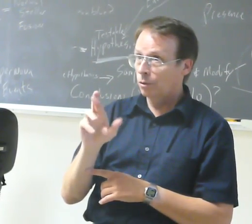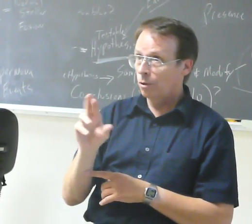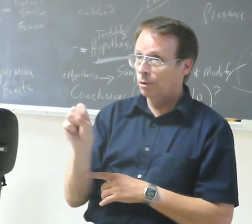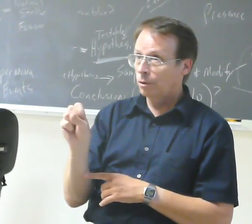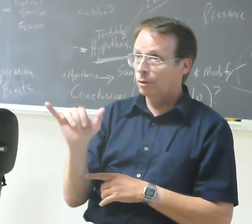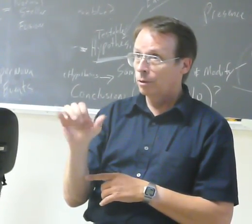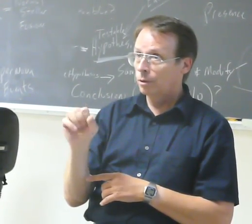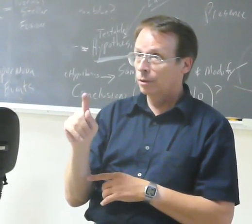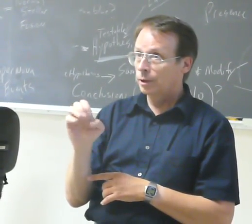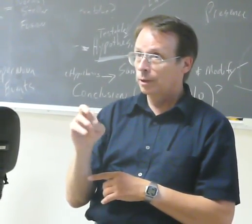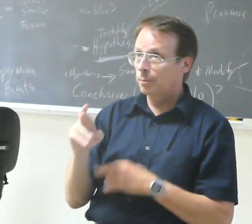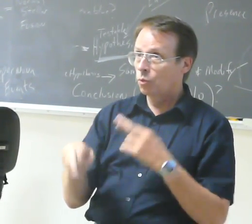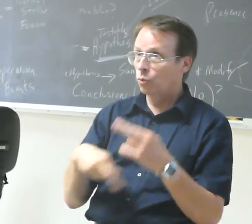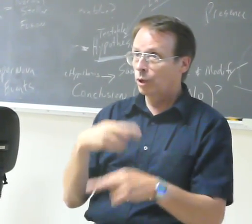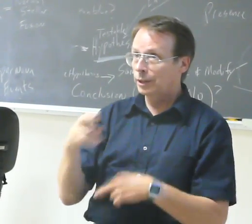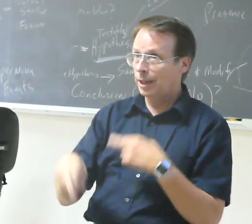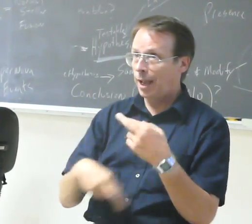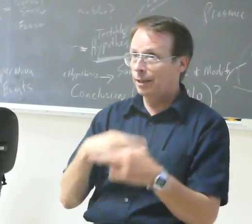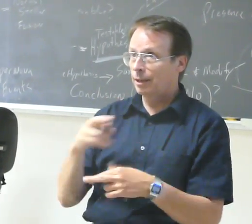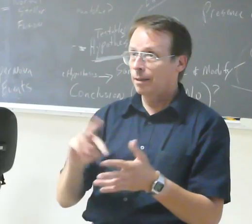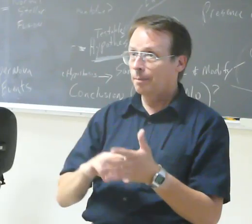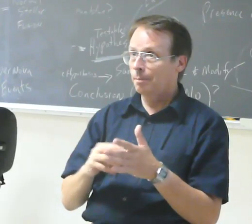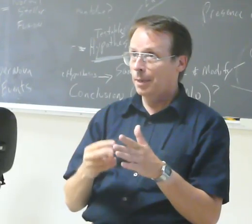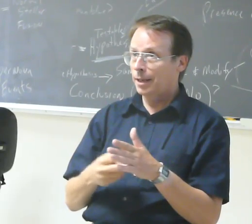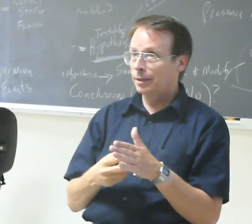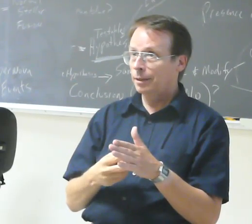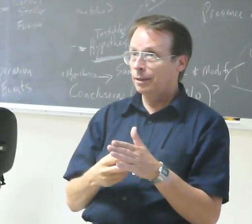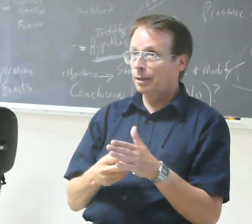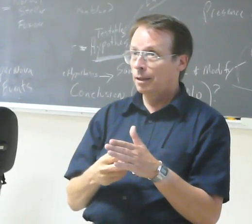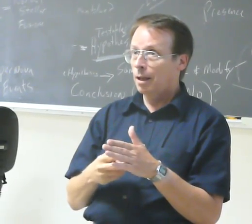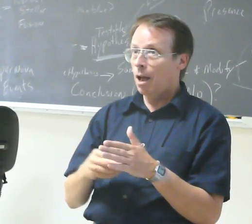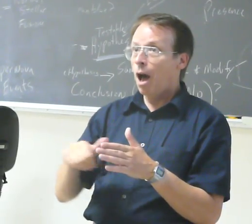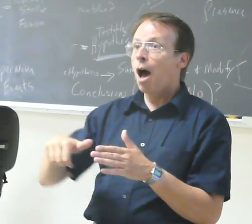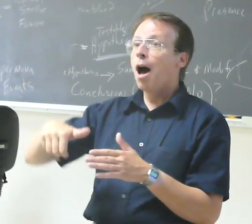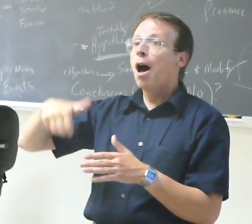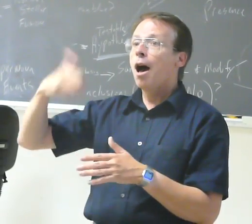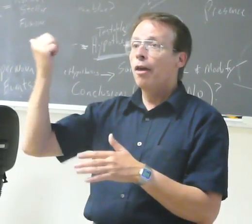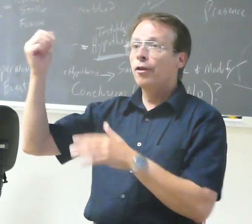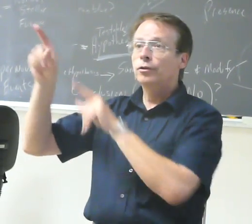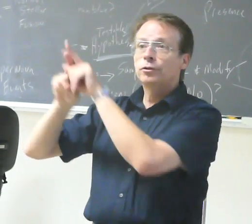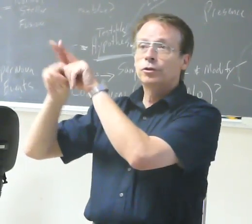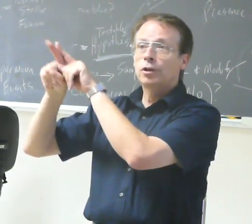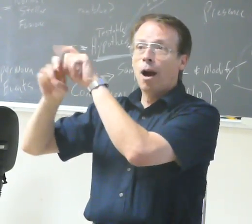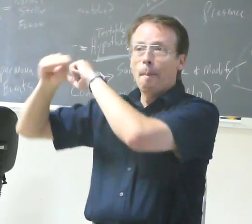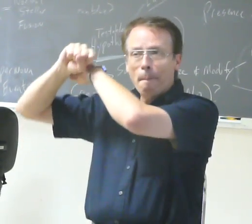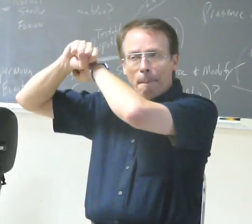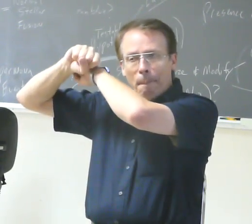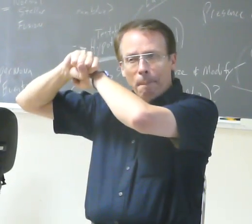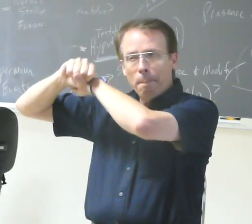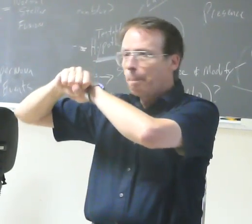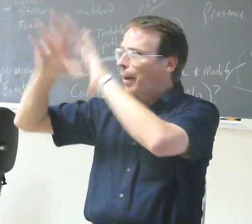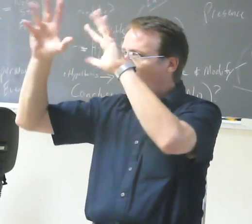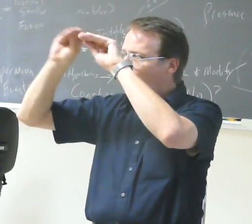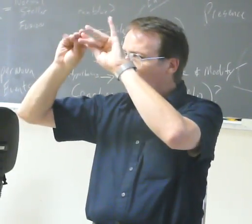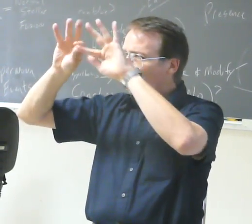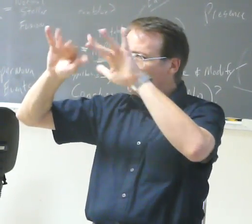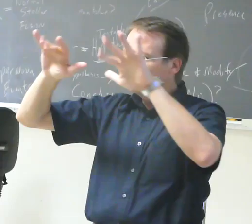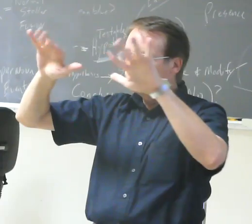system. Meaning that it took a blown apart star, all it's got, and when this stuff, inside a